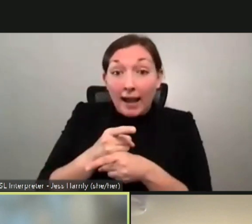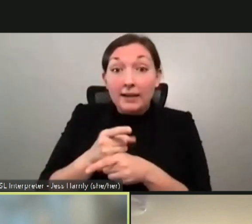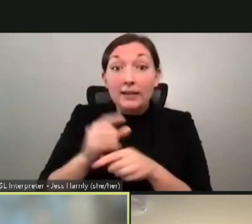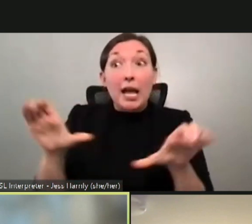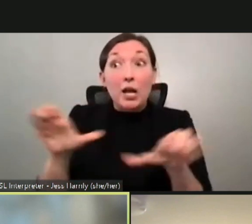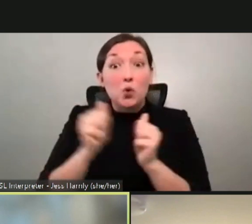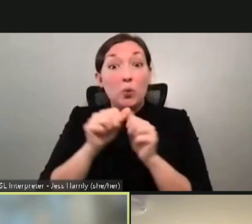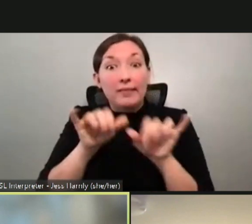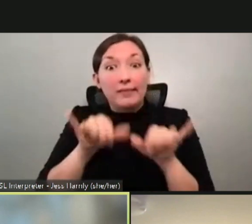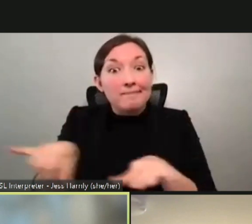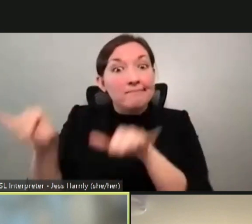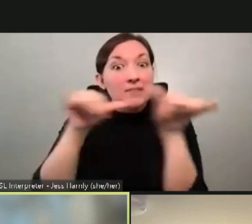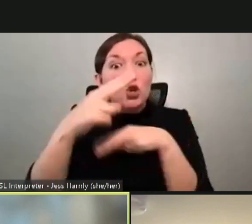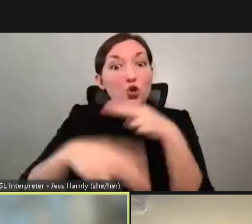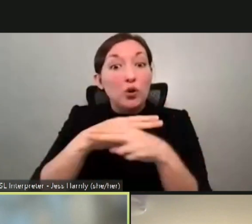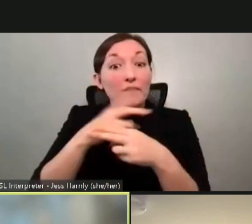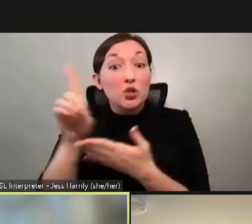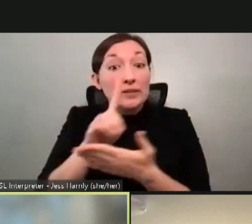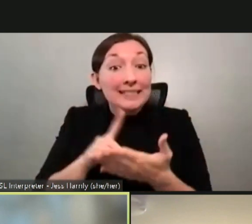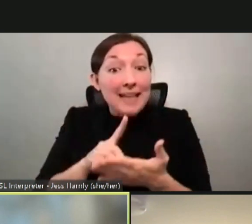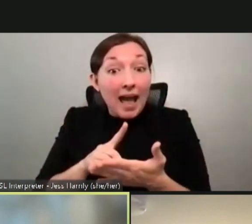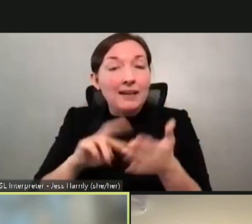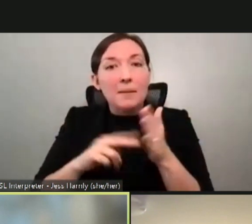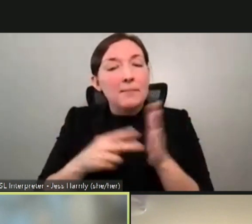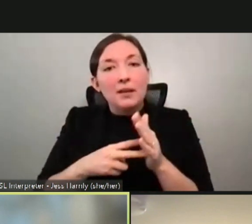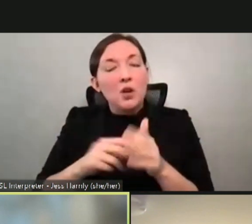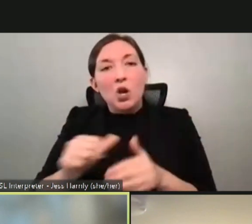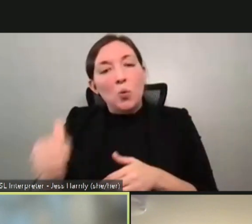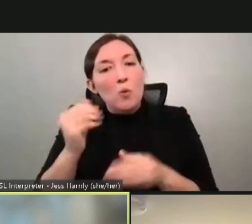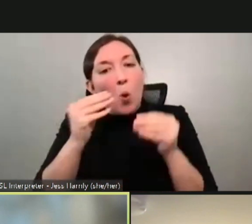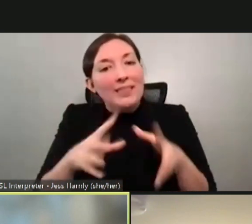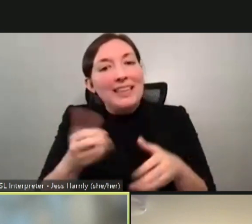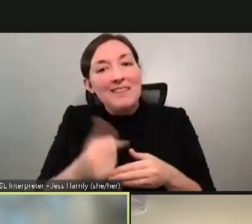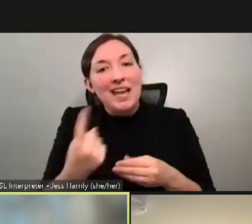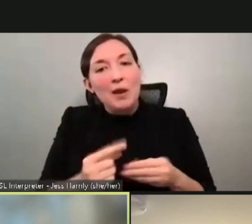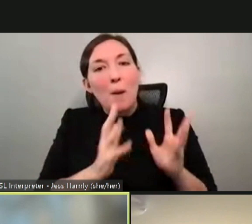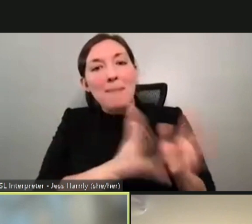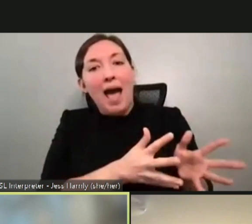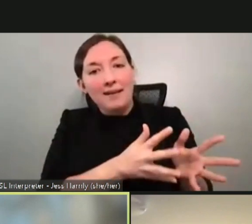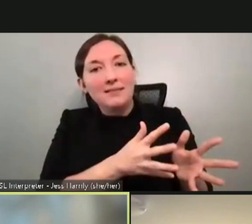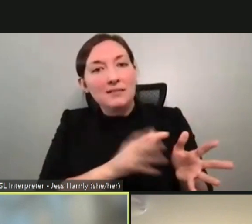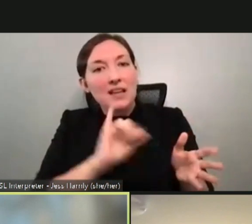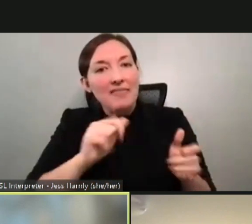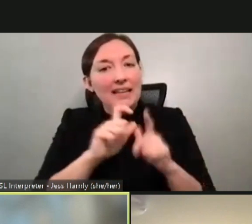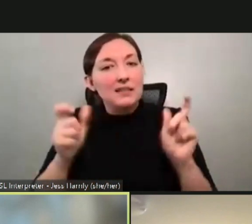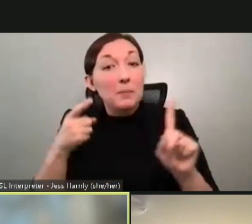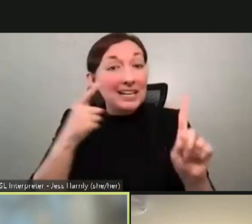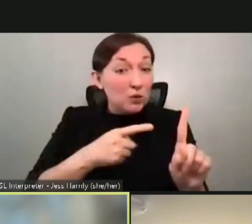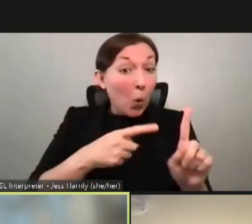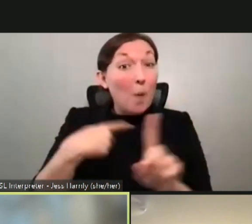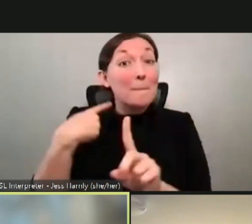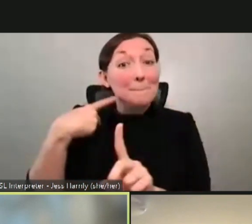designed way, we're not going to leave anybody behind. And I think that's the biggest goal and the biggest challenge.